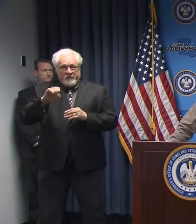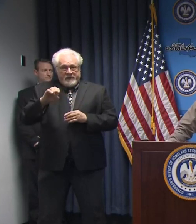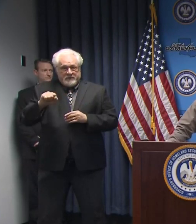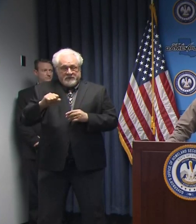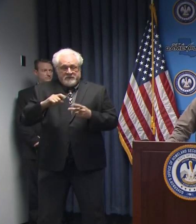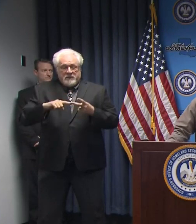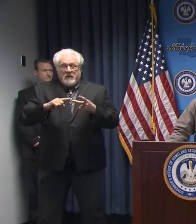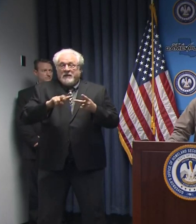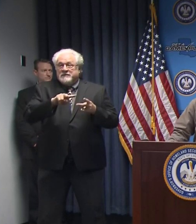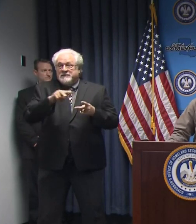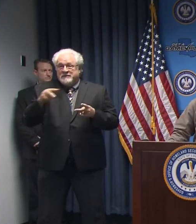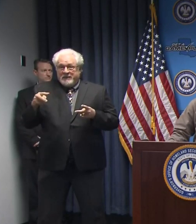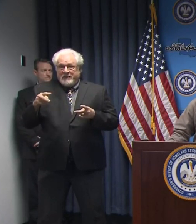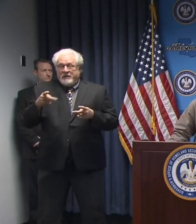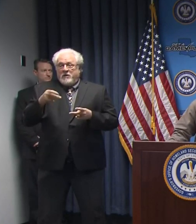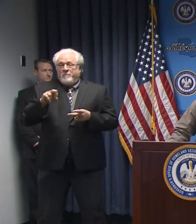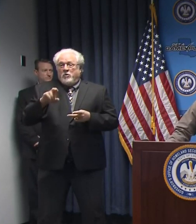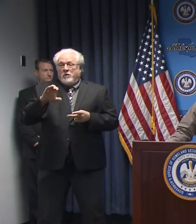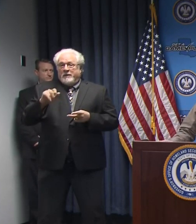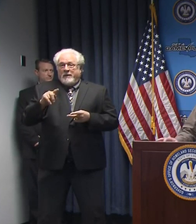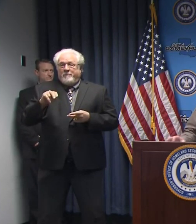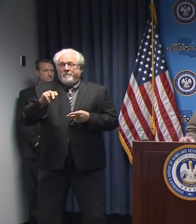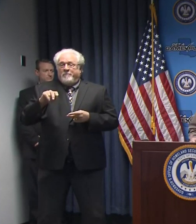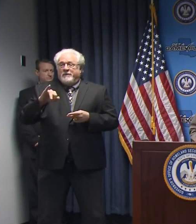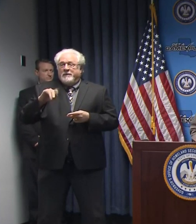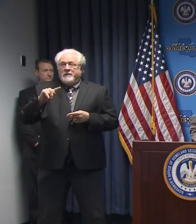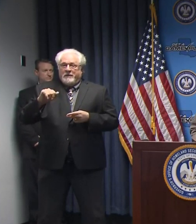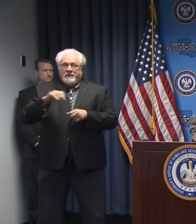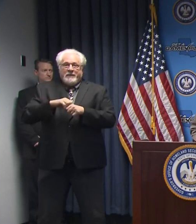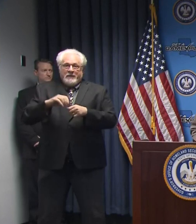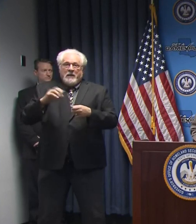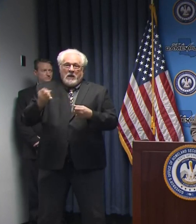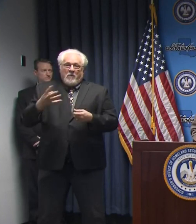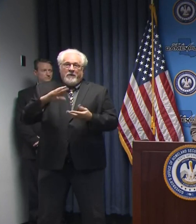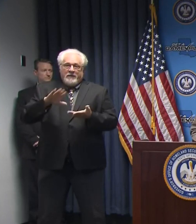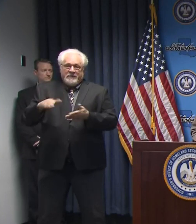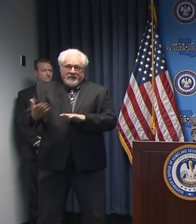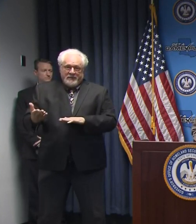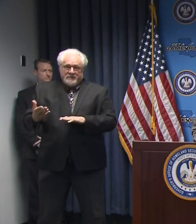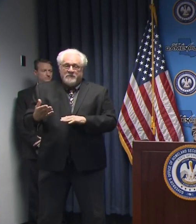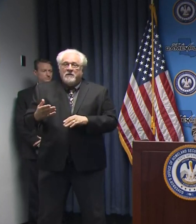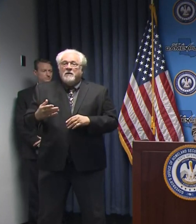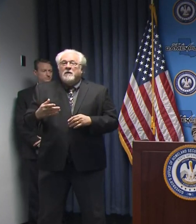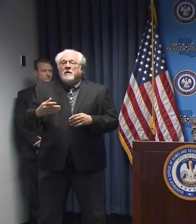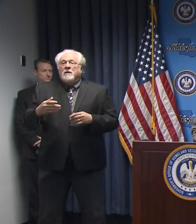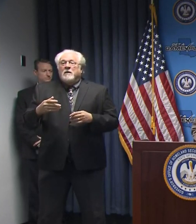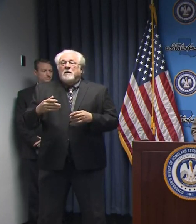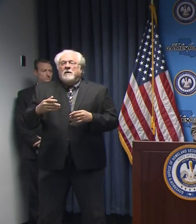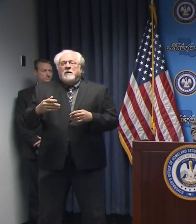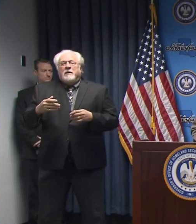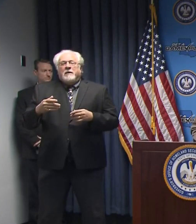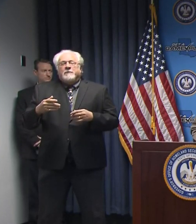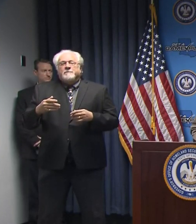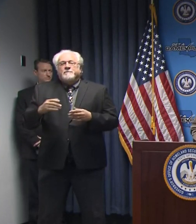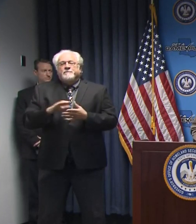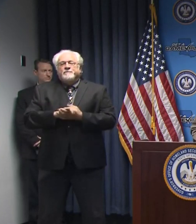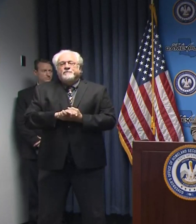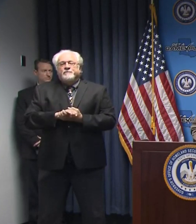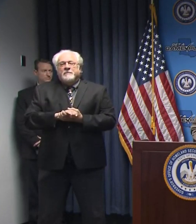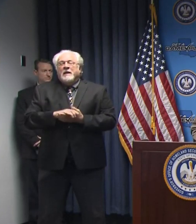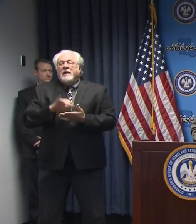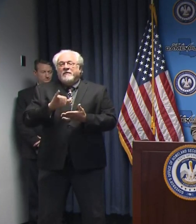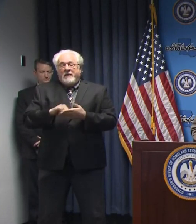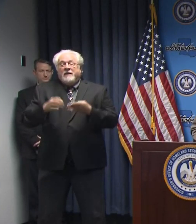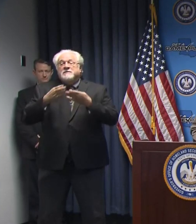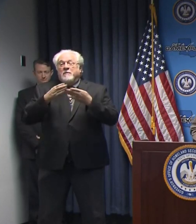I believe, per capita in the number of deaths. Obviously, this is a public